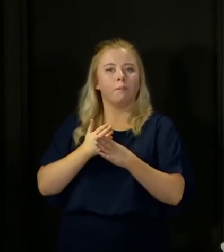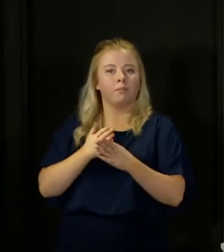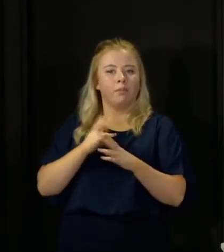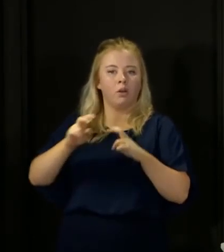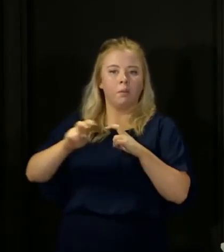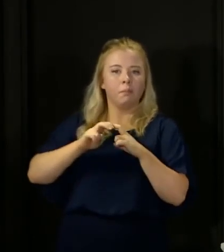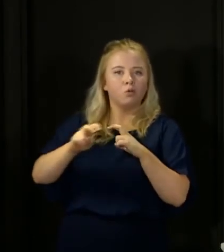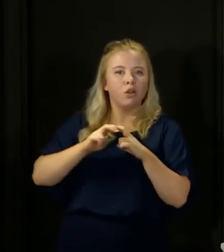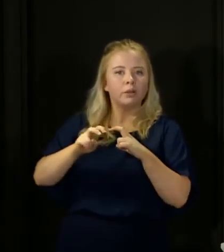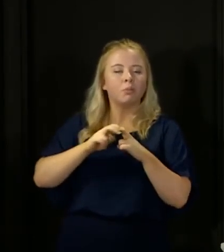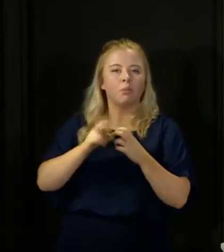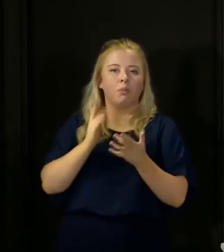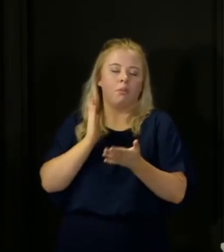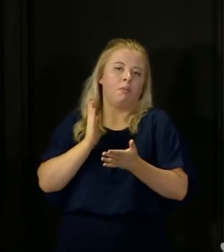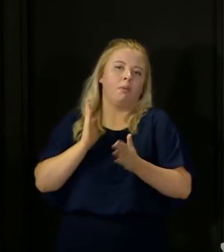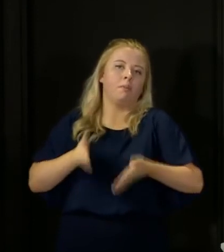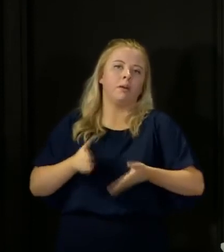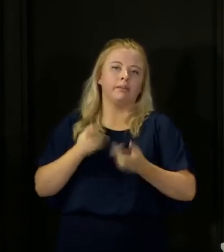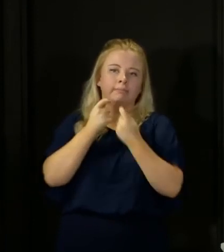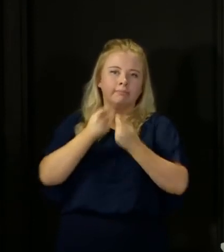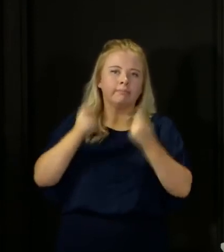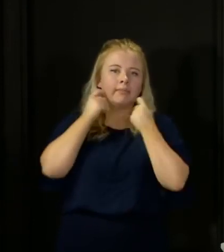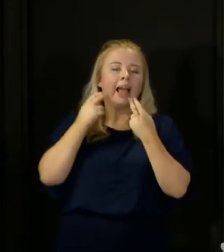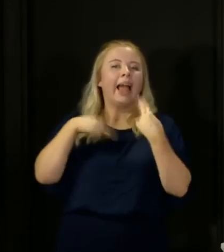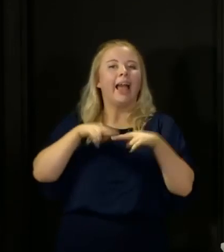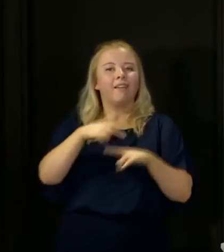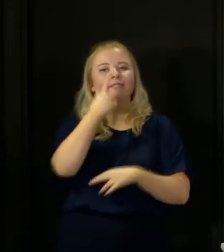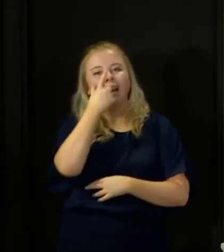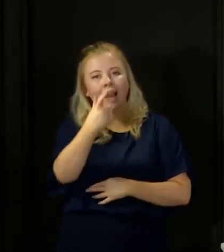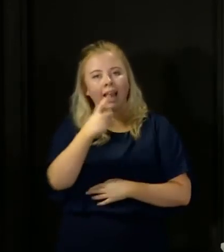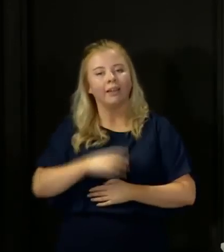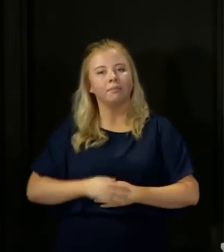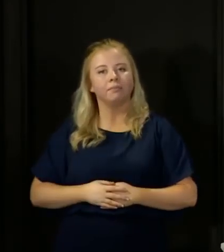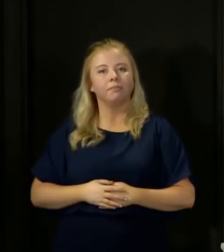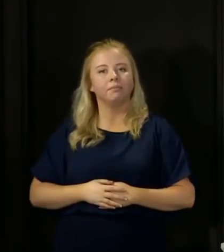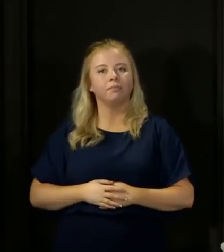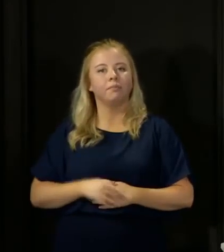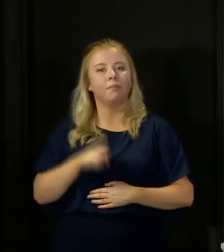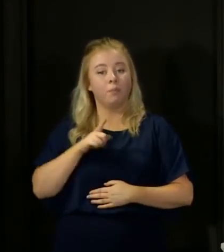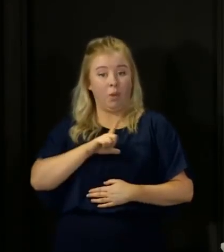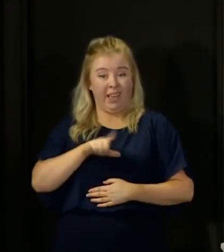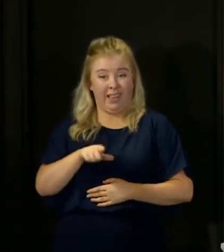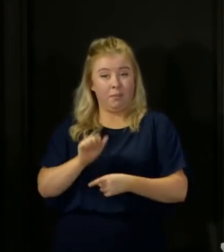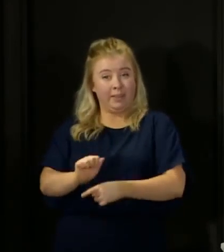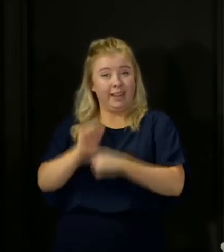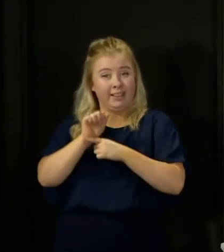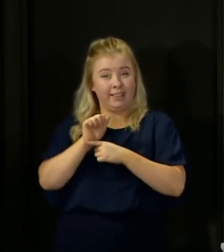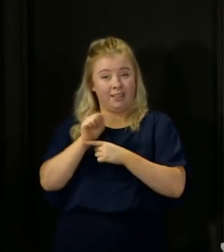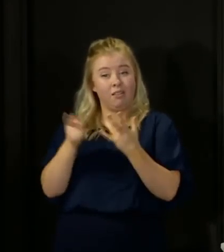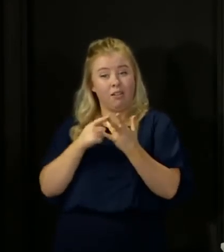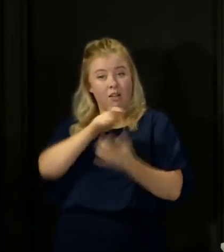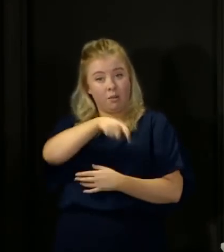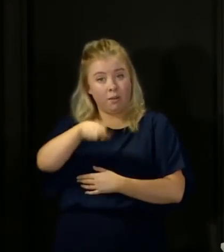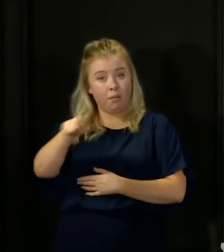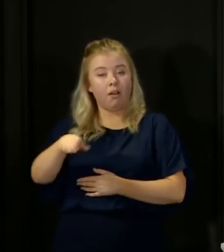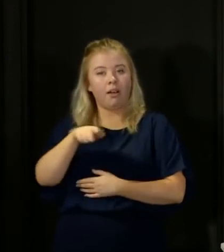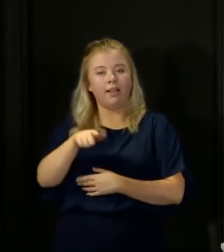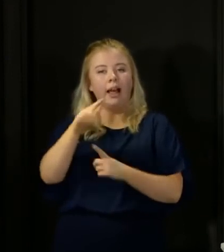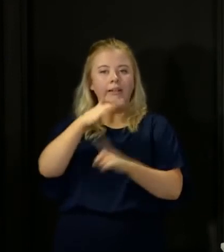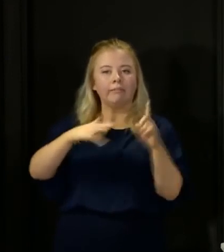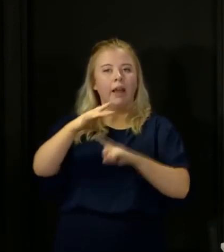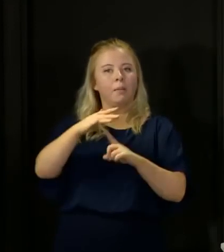wear face coverings where they can, because that is about protecting other people that, in that kind of